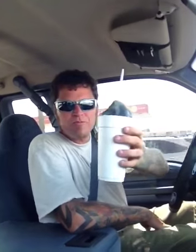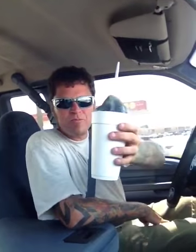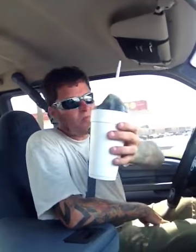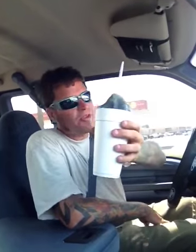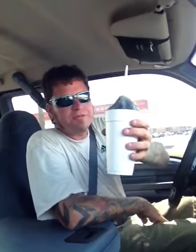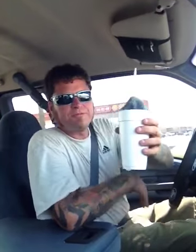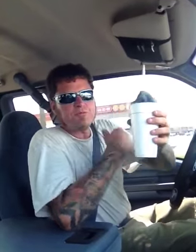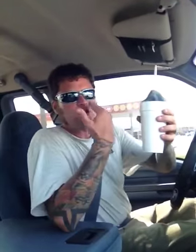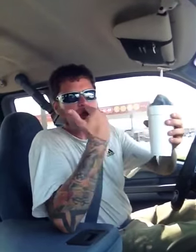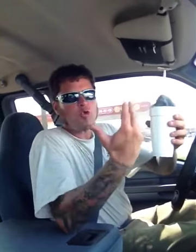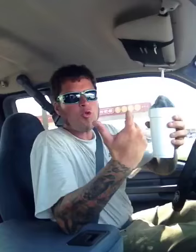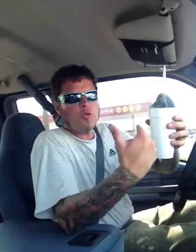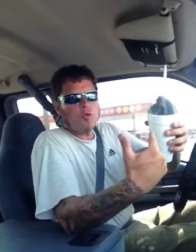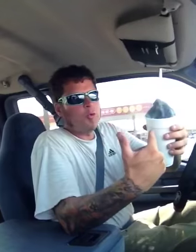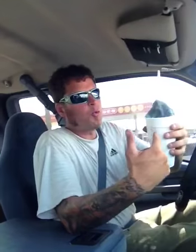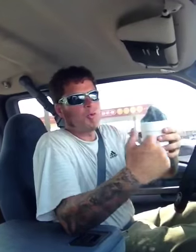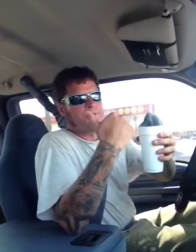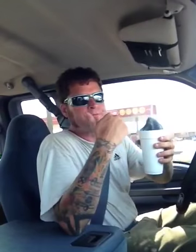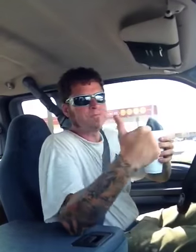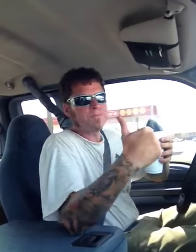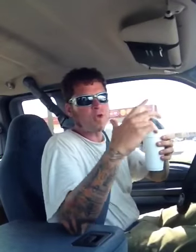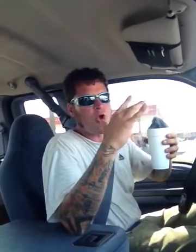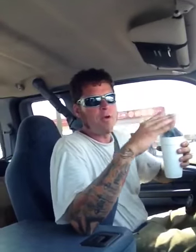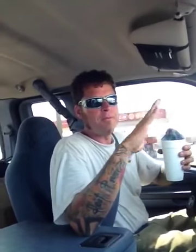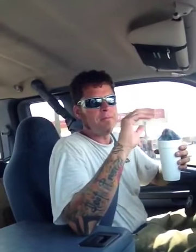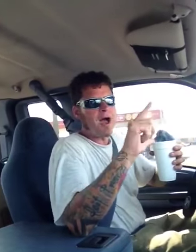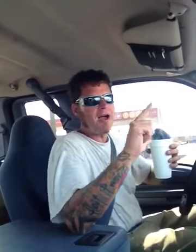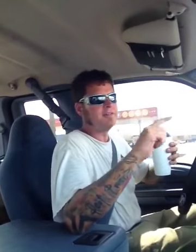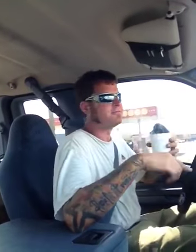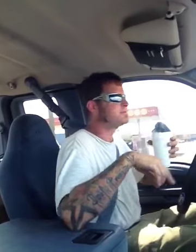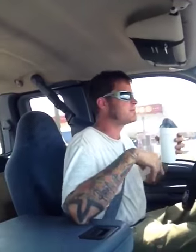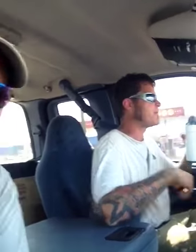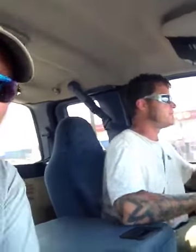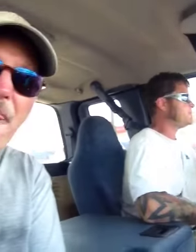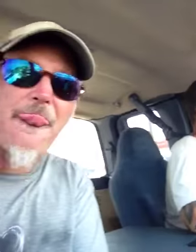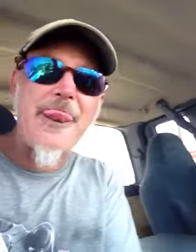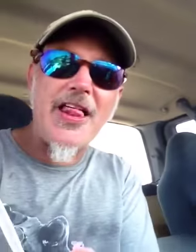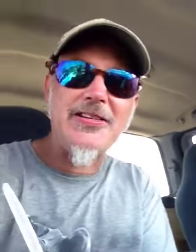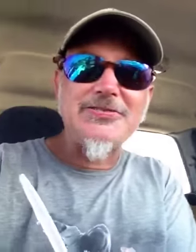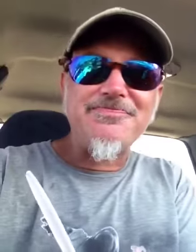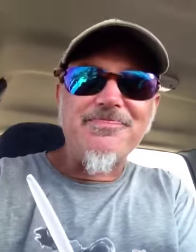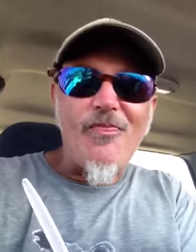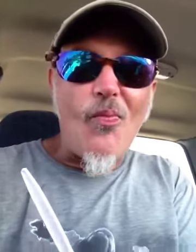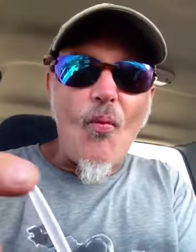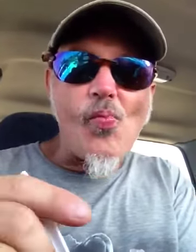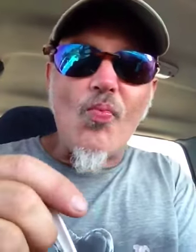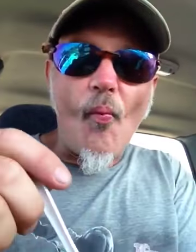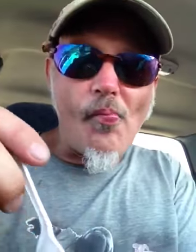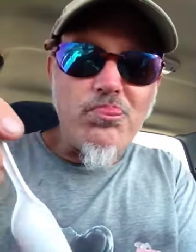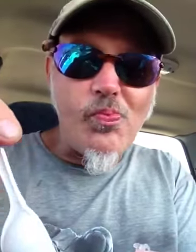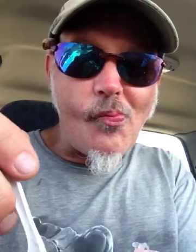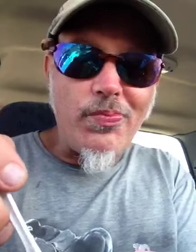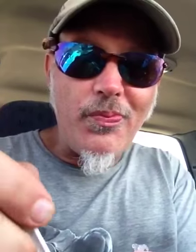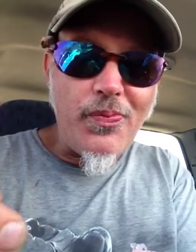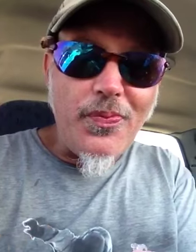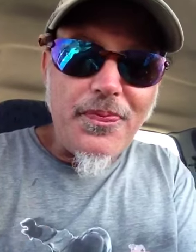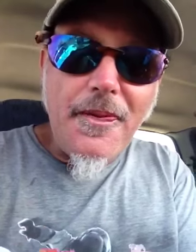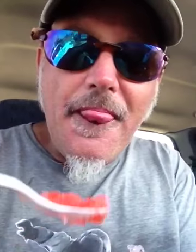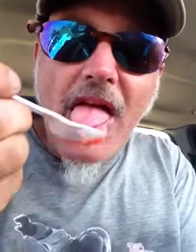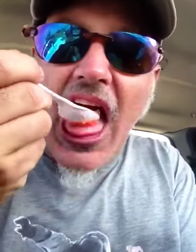really want to love somebody, I really want to try to stop the night away, I